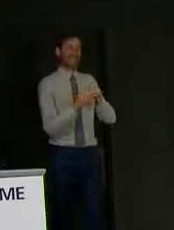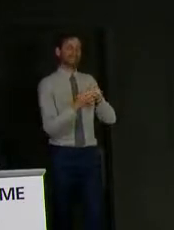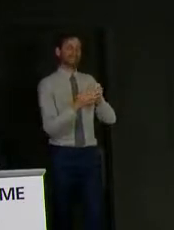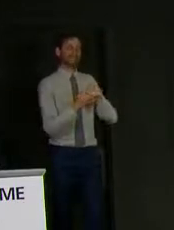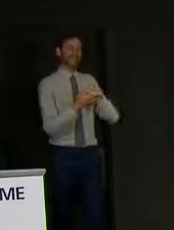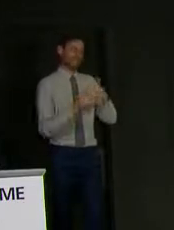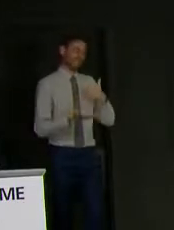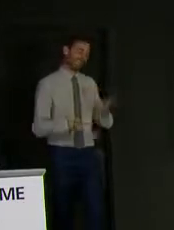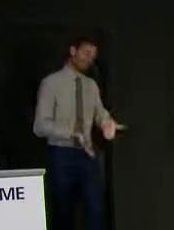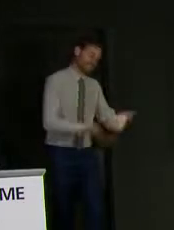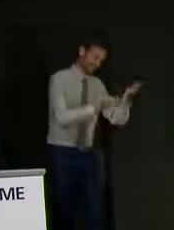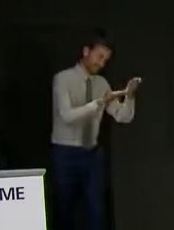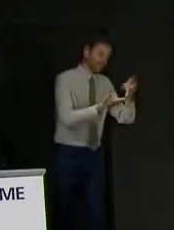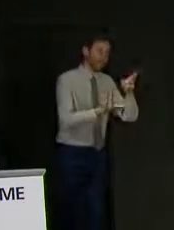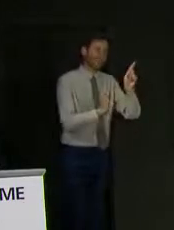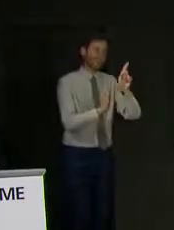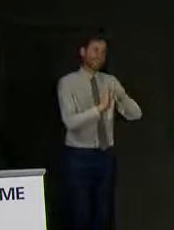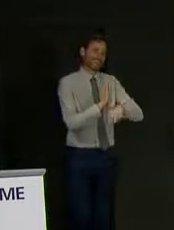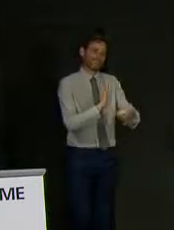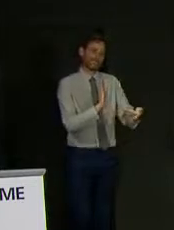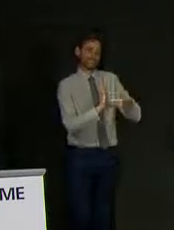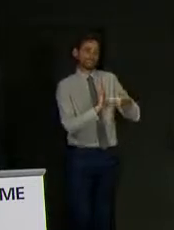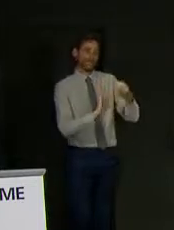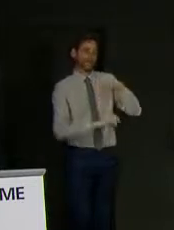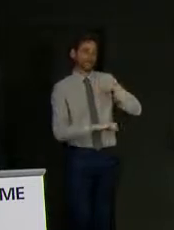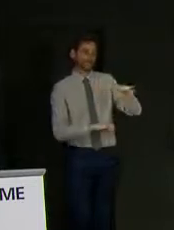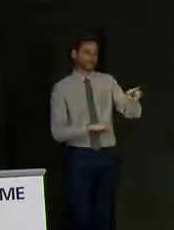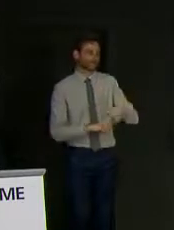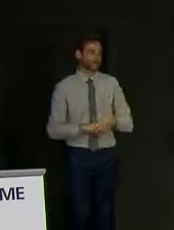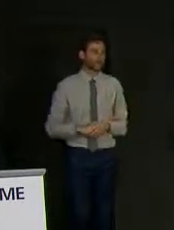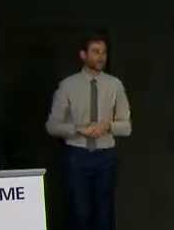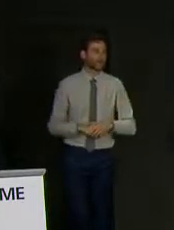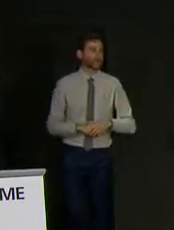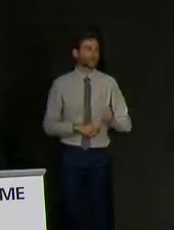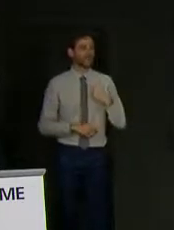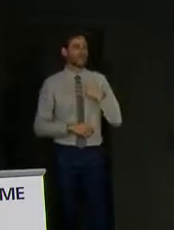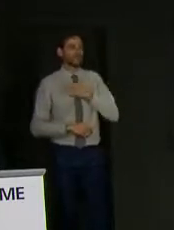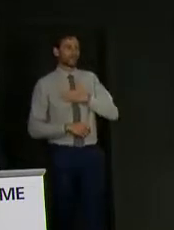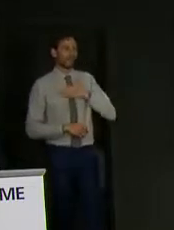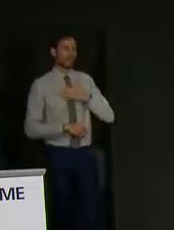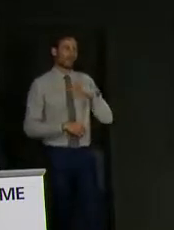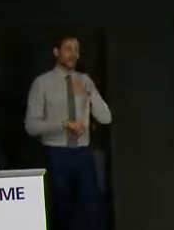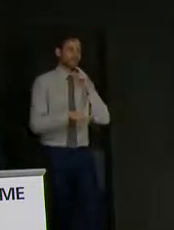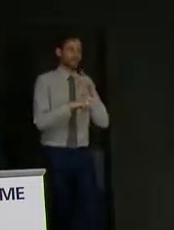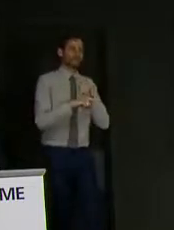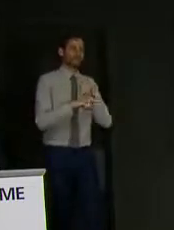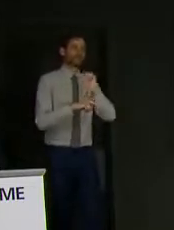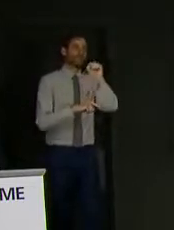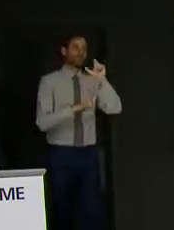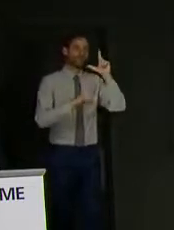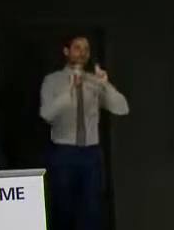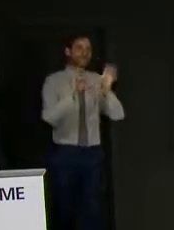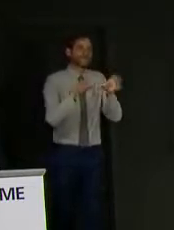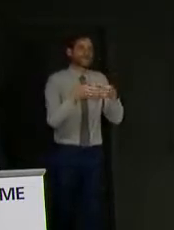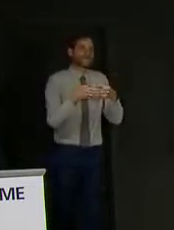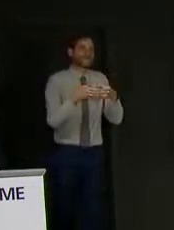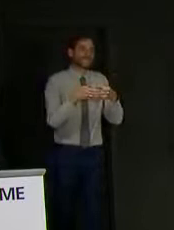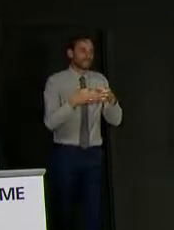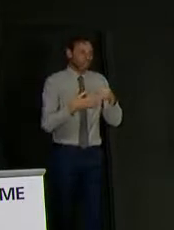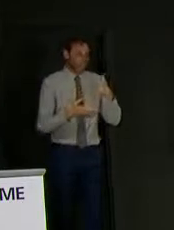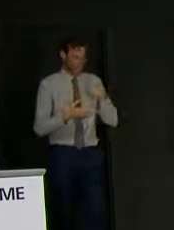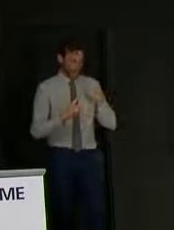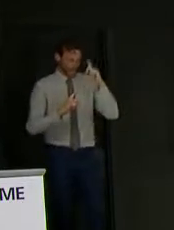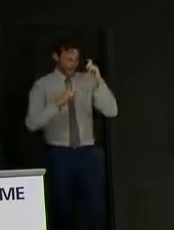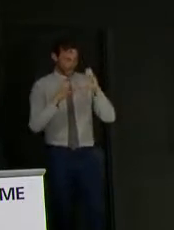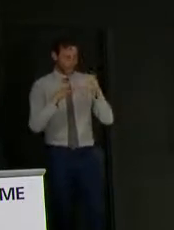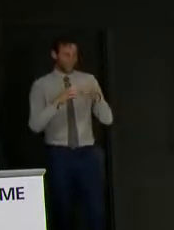exemption and allow you to come in late apologies your press team asked me to unmute myself after Muir had finished I didn't realise you were going to pass over I can't believe my